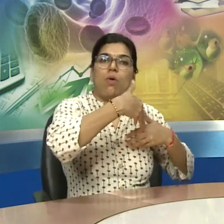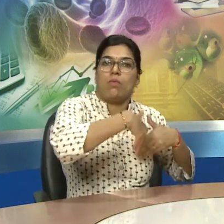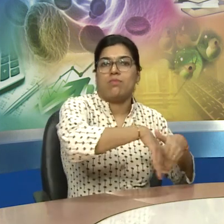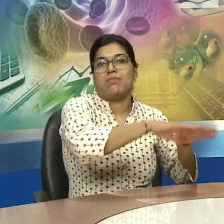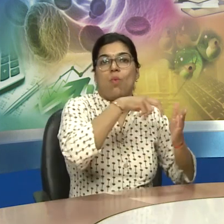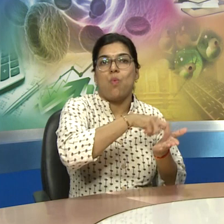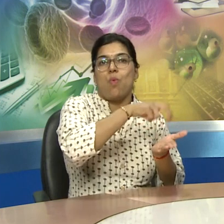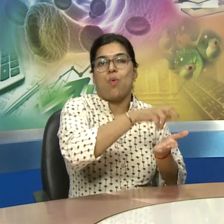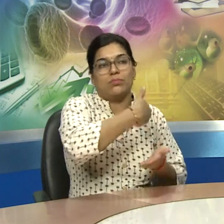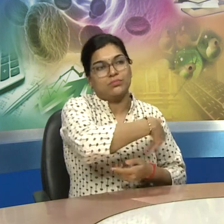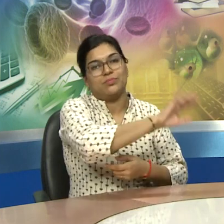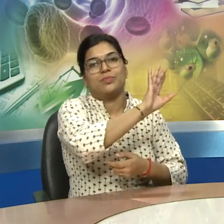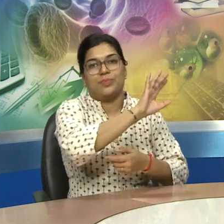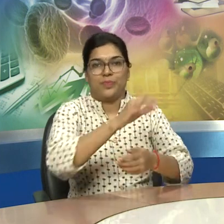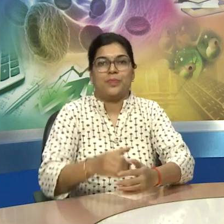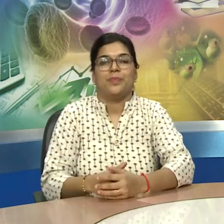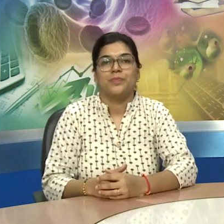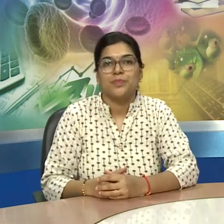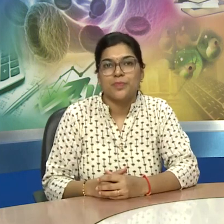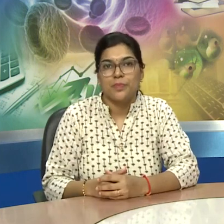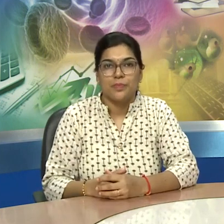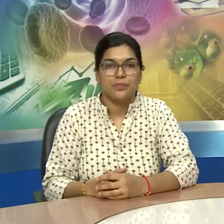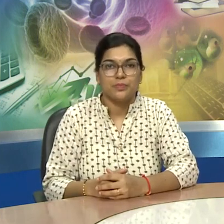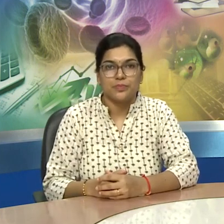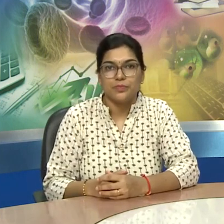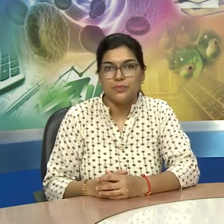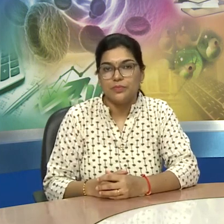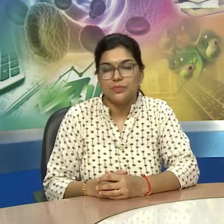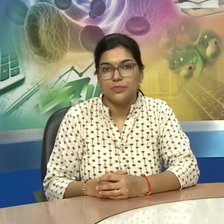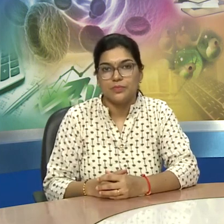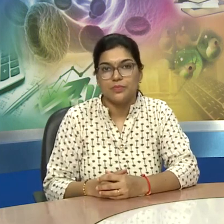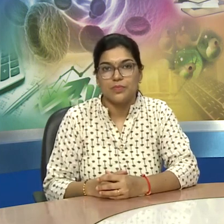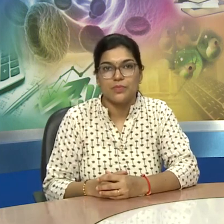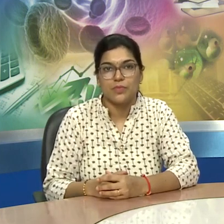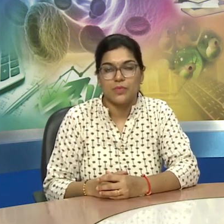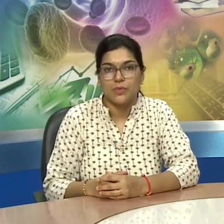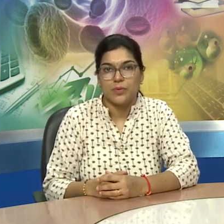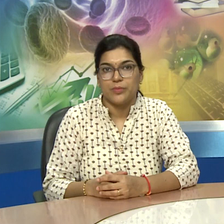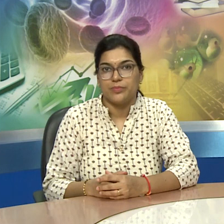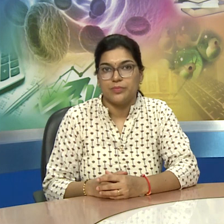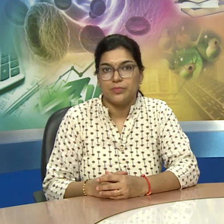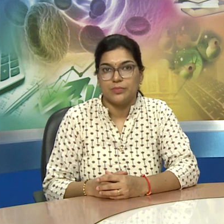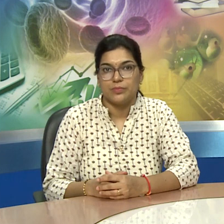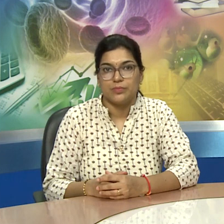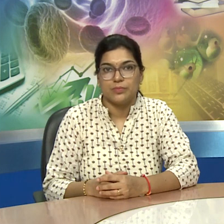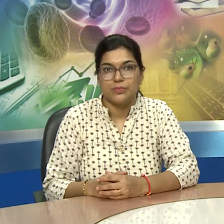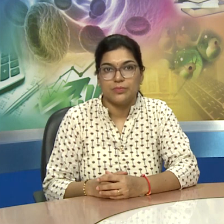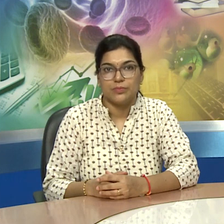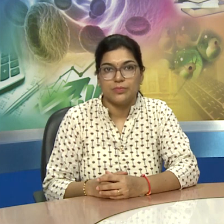were drowned and they all were under the water so the common ancestors of apes and humans had to come down from